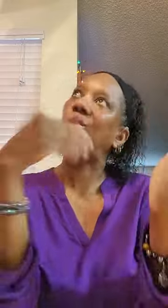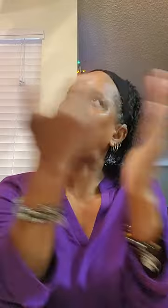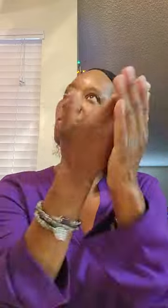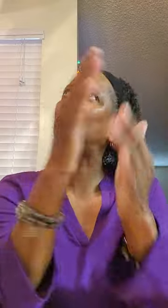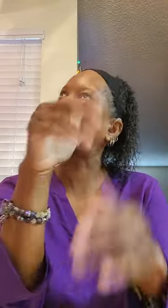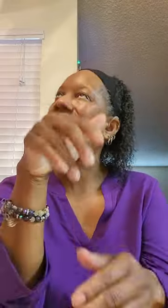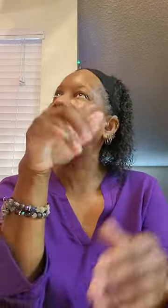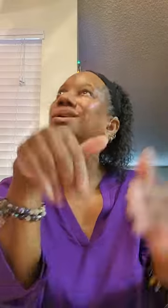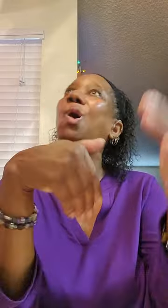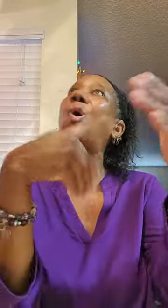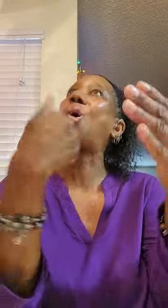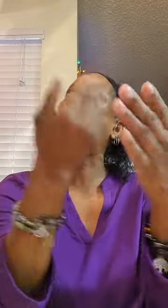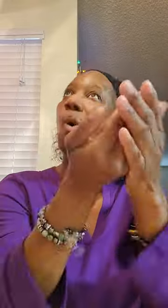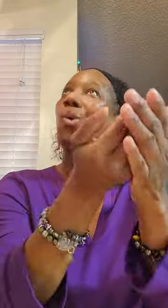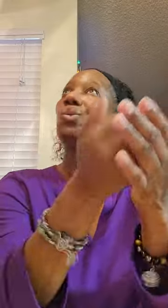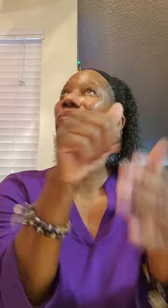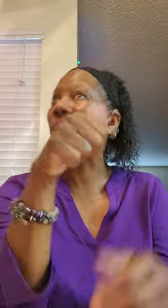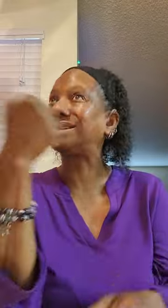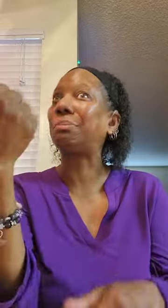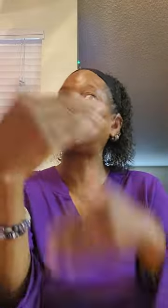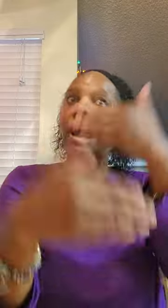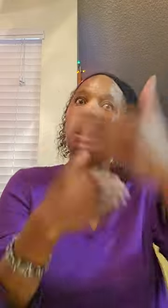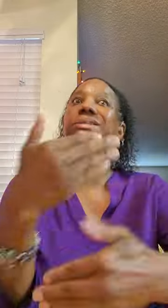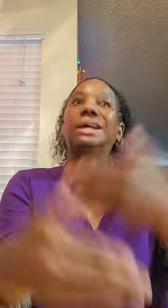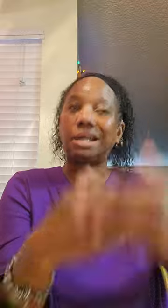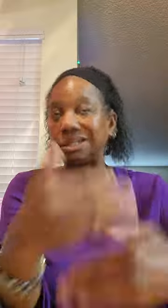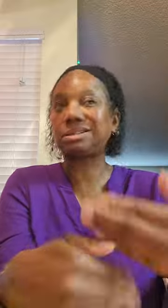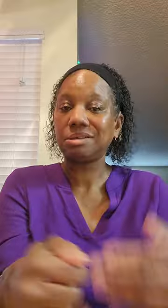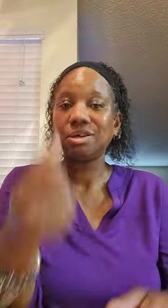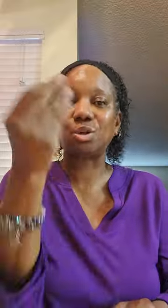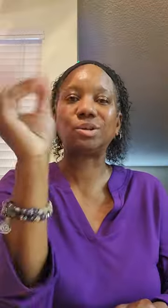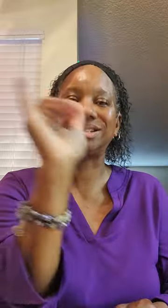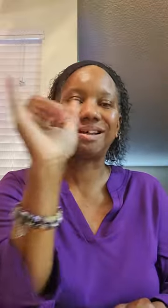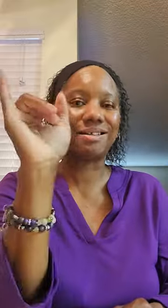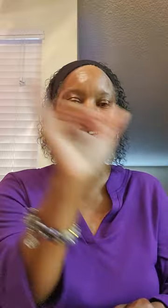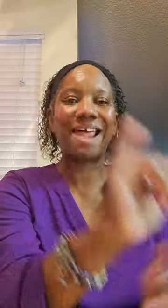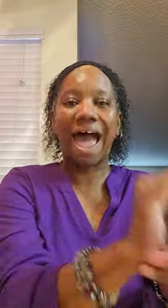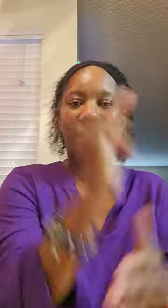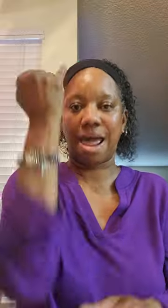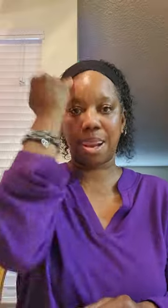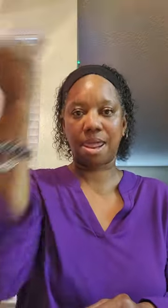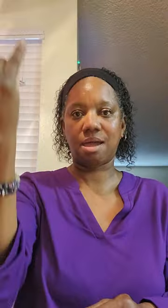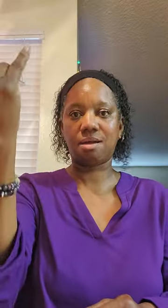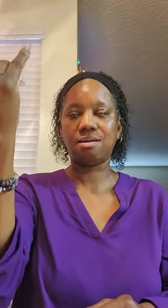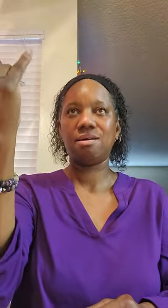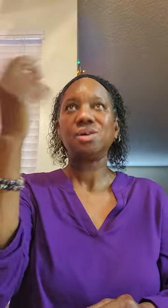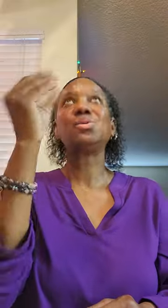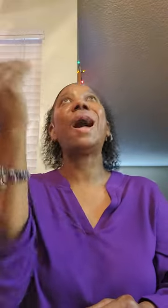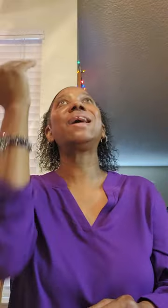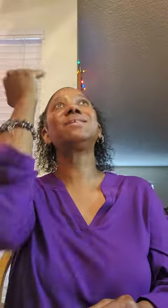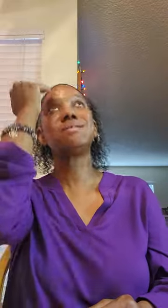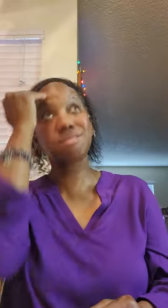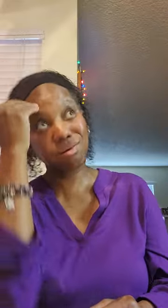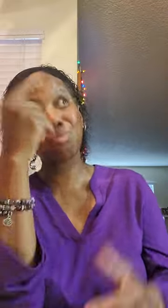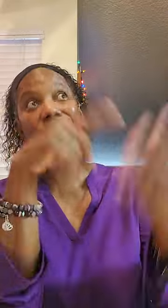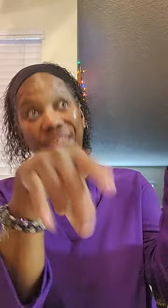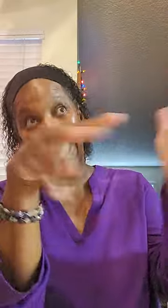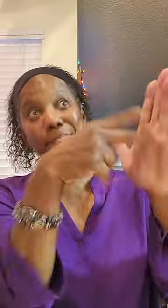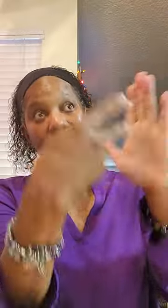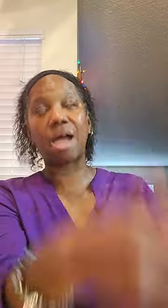whole, it's a whole nother practice. So it's that idea. So I knew what that meant.